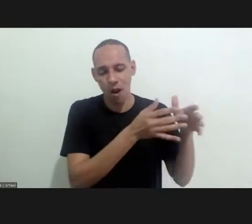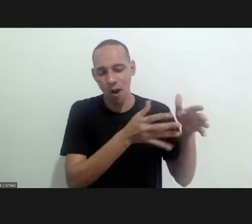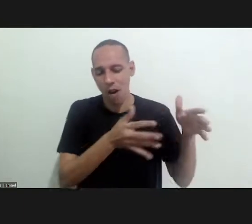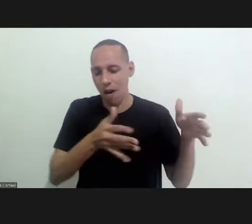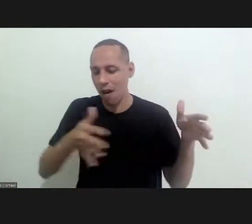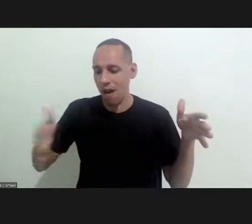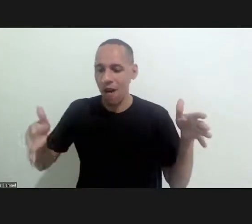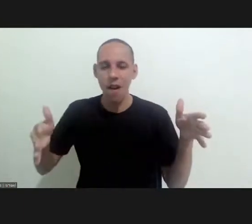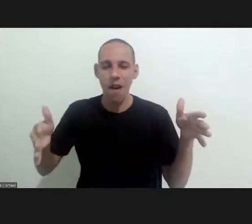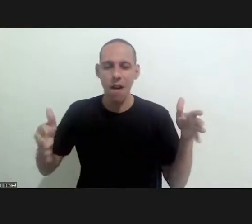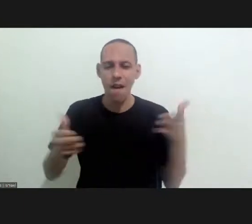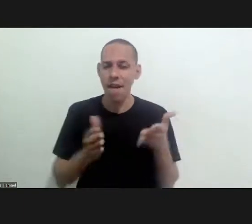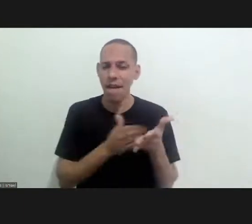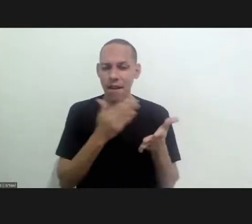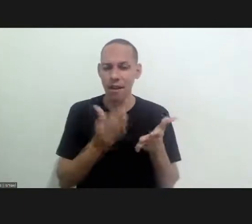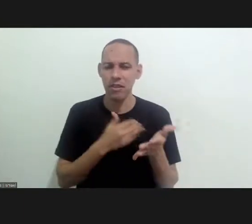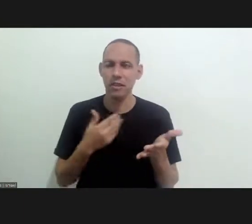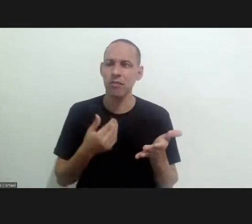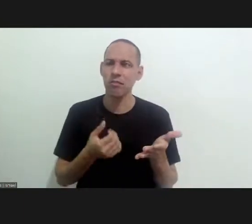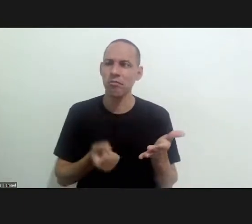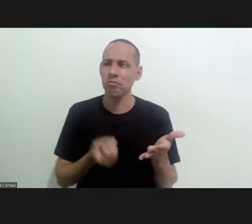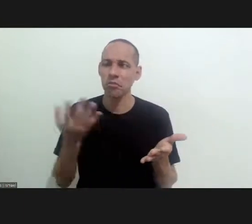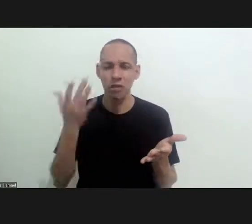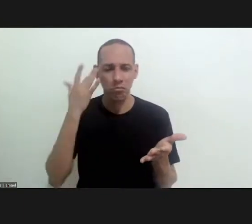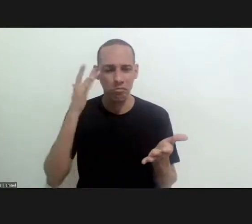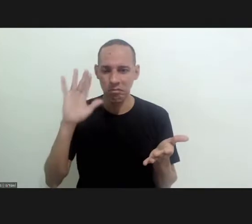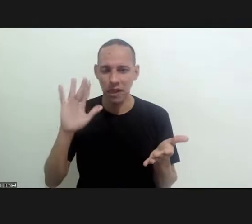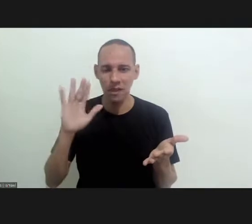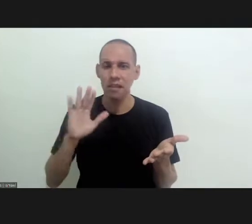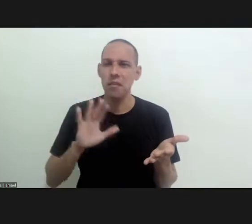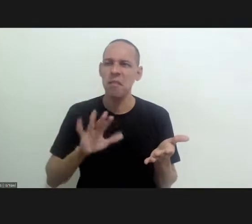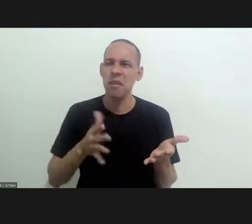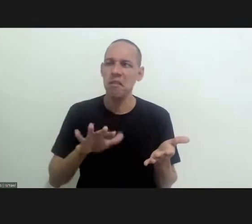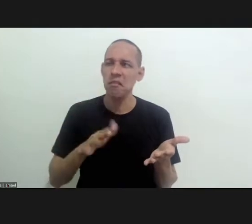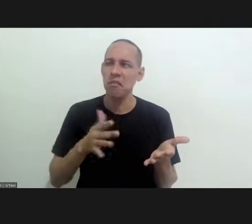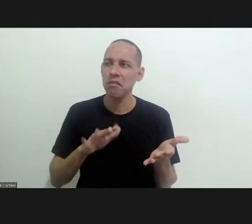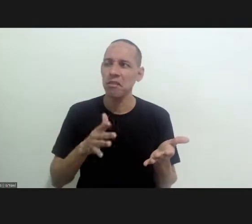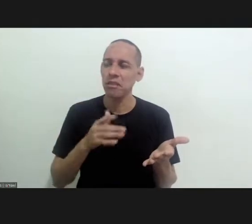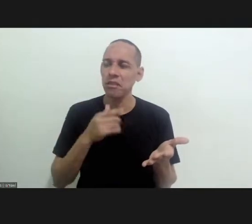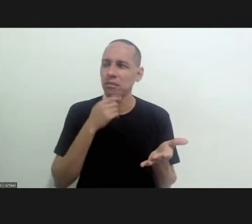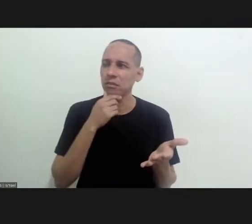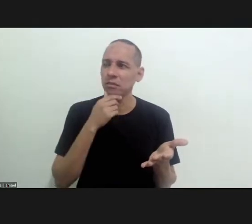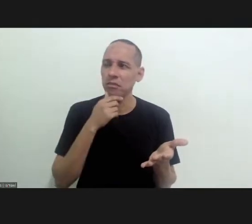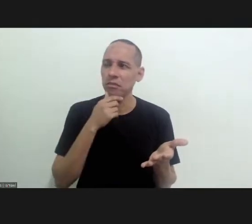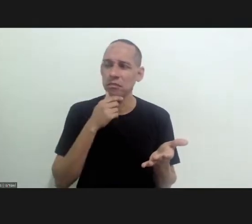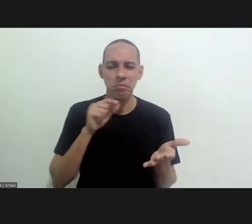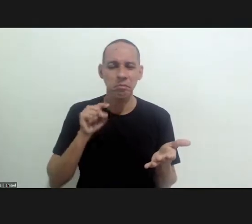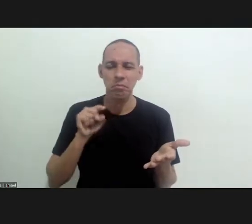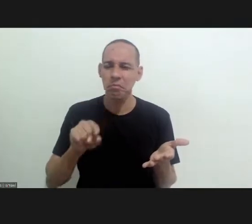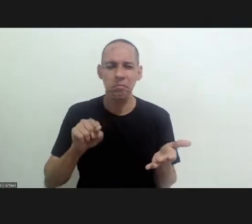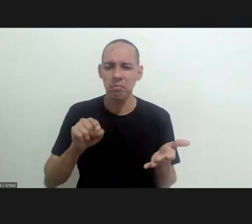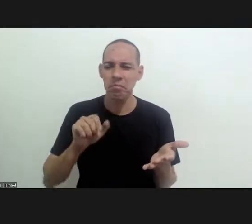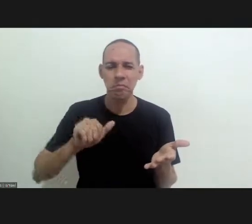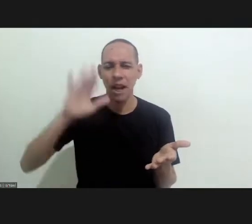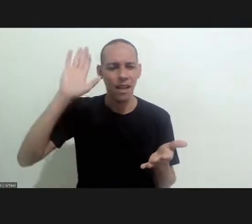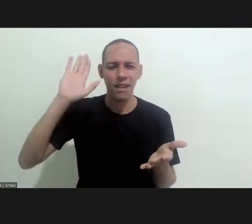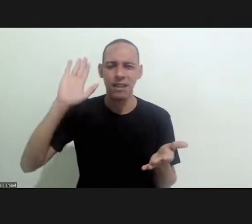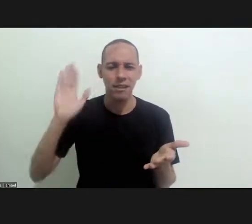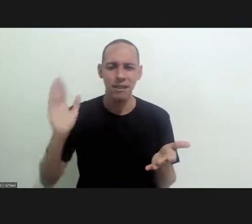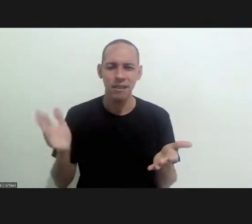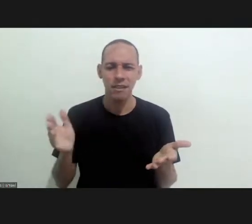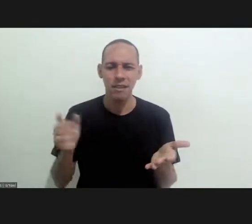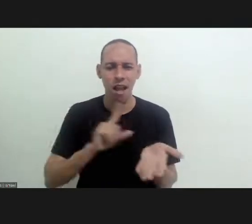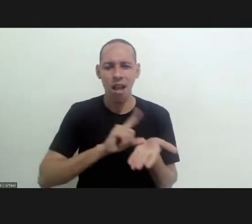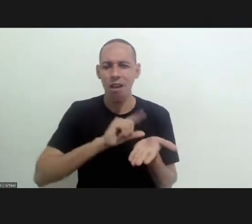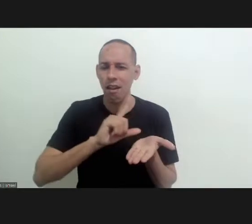of 1909 the journal published i'm not sure what the exact number is but i think it's over thousands